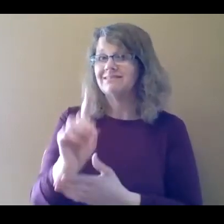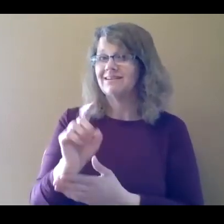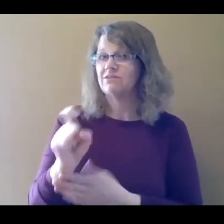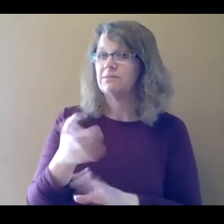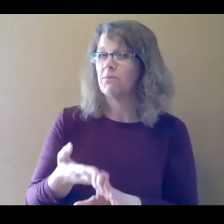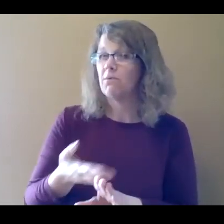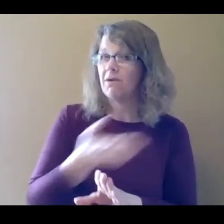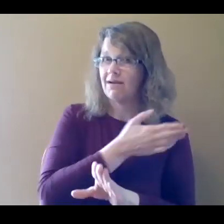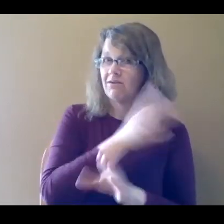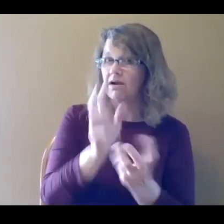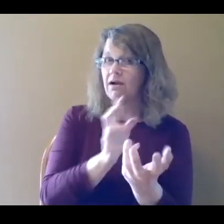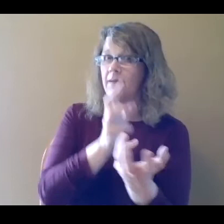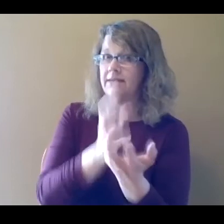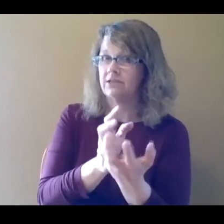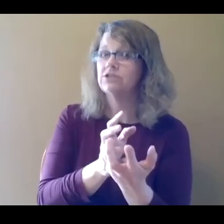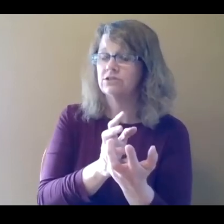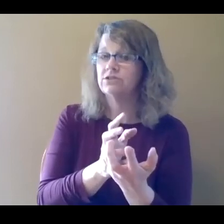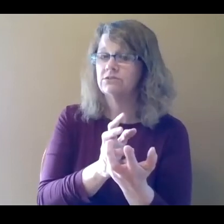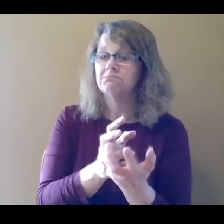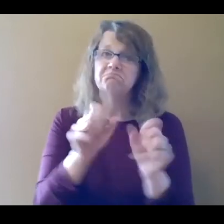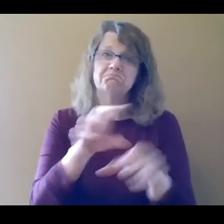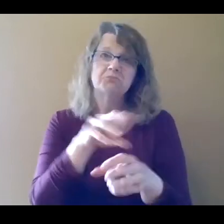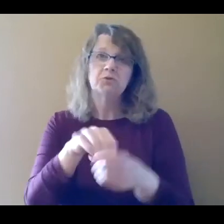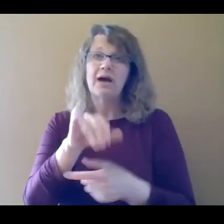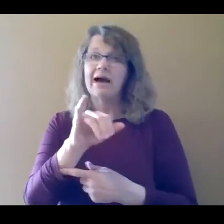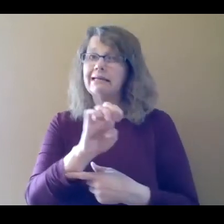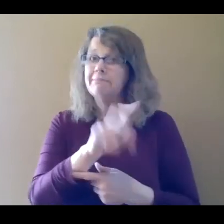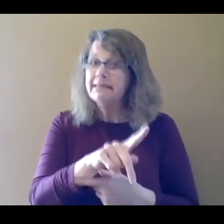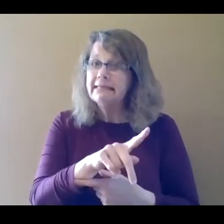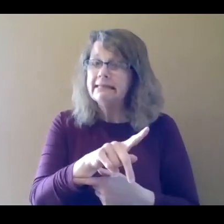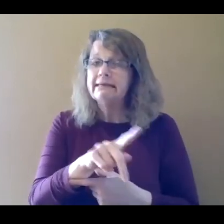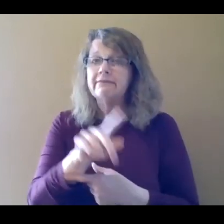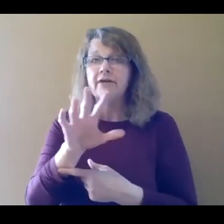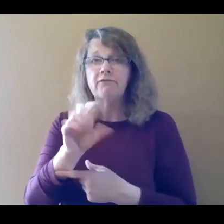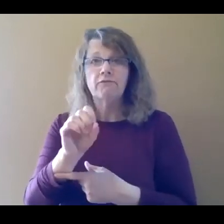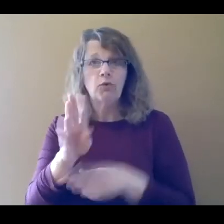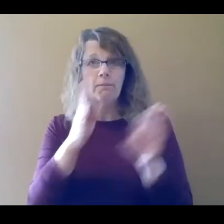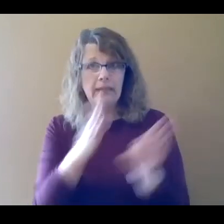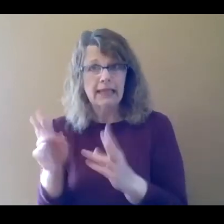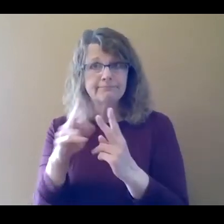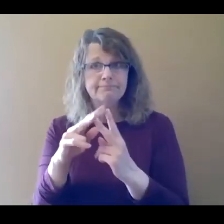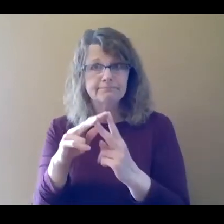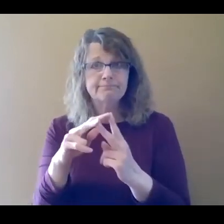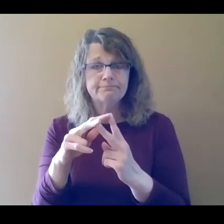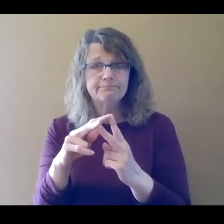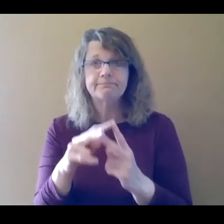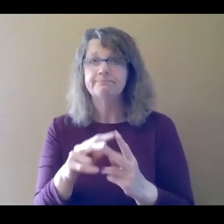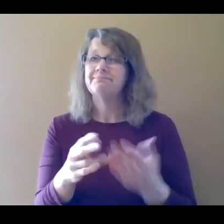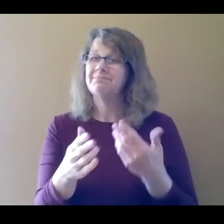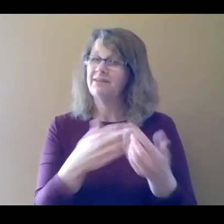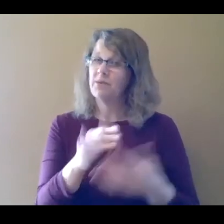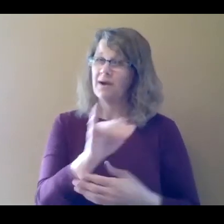accommodations. This could include an IEP or 504 plan. And even though